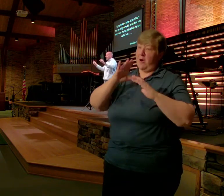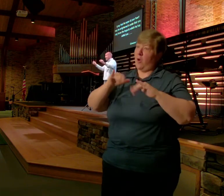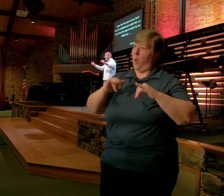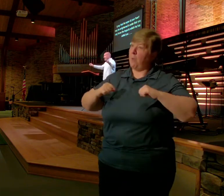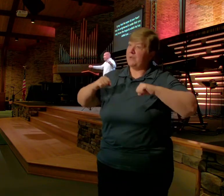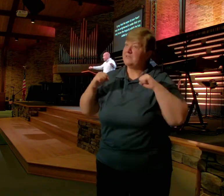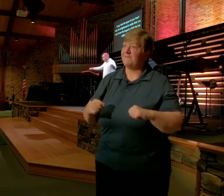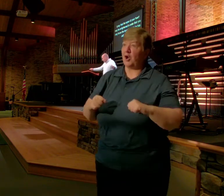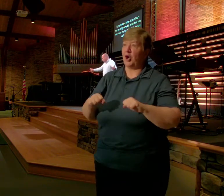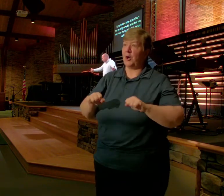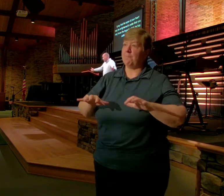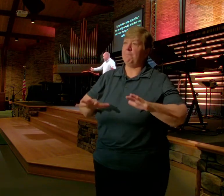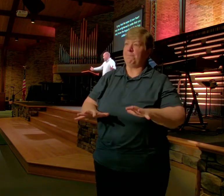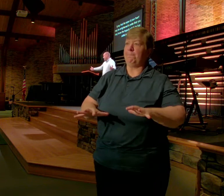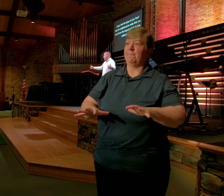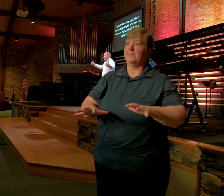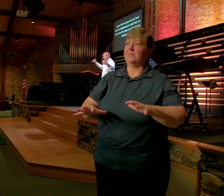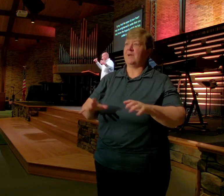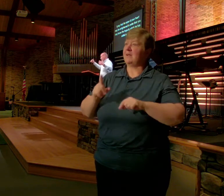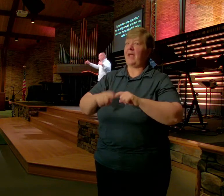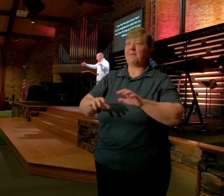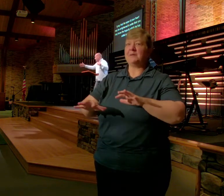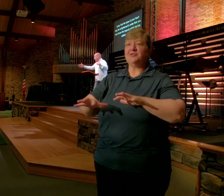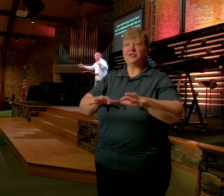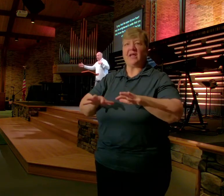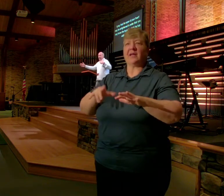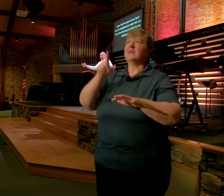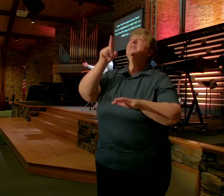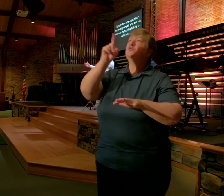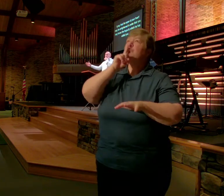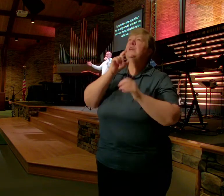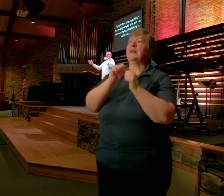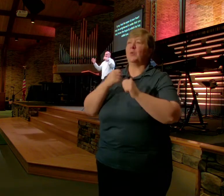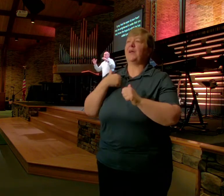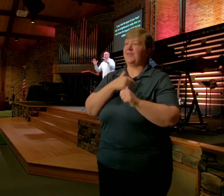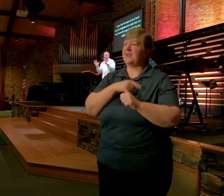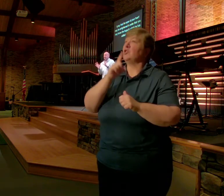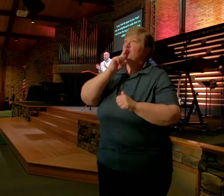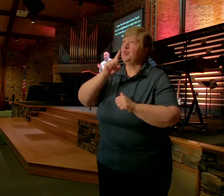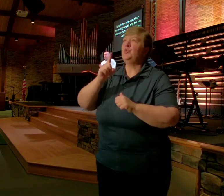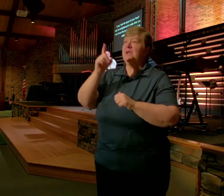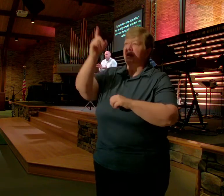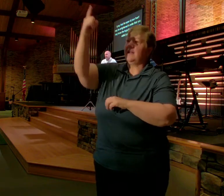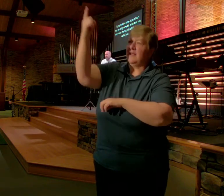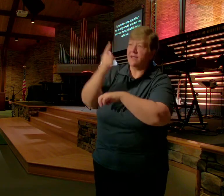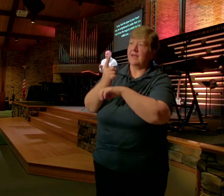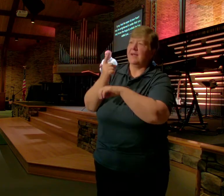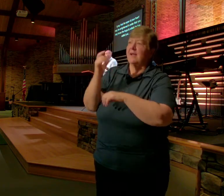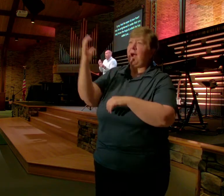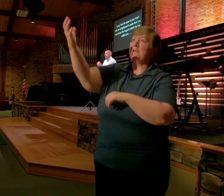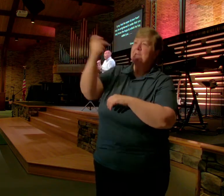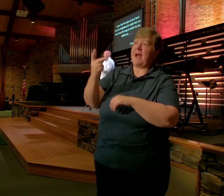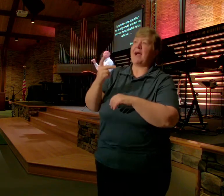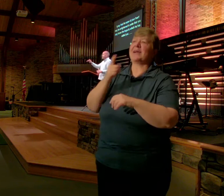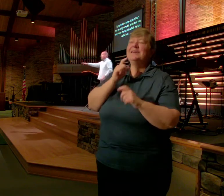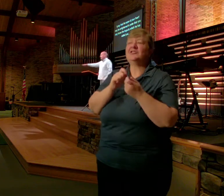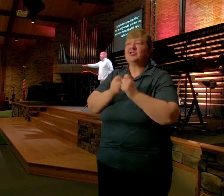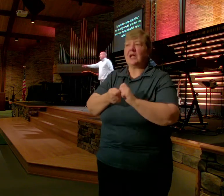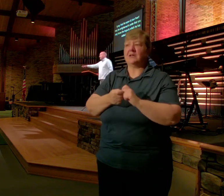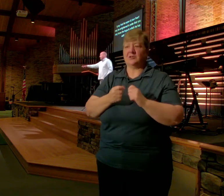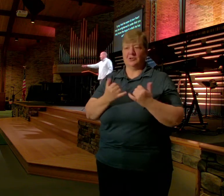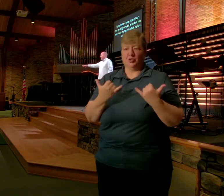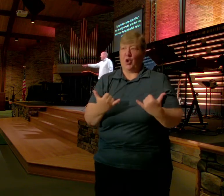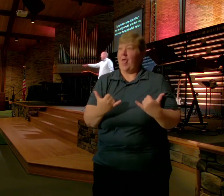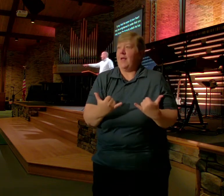That he Is really With us That he's Really coming Back It will Change what We do Today We'll become Much more